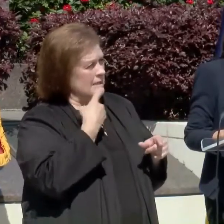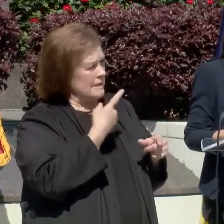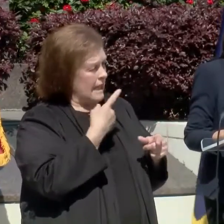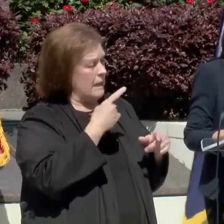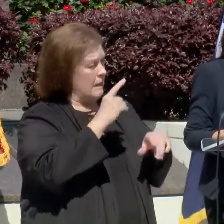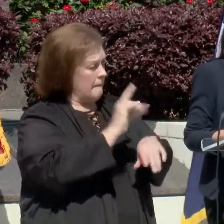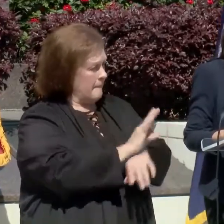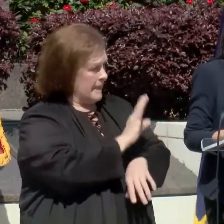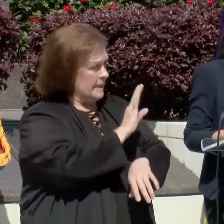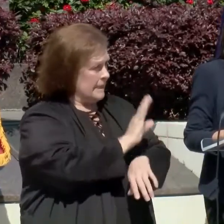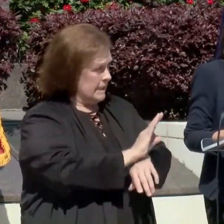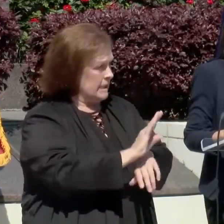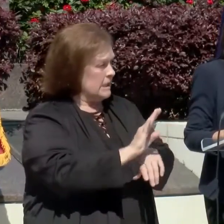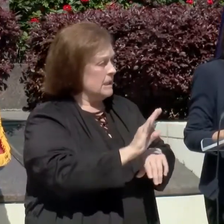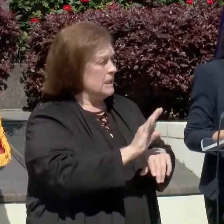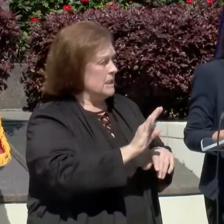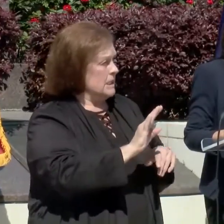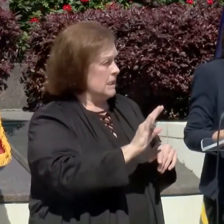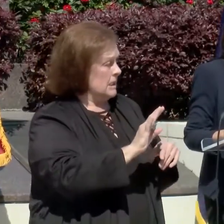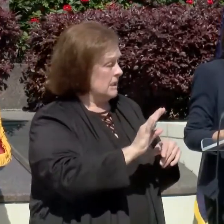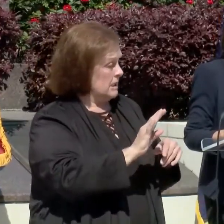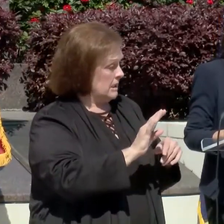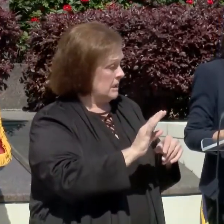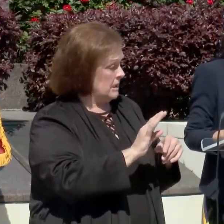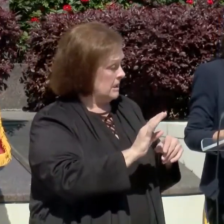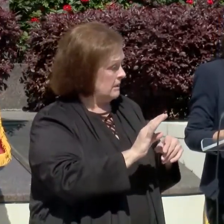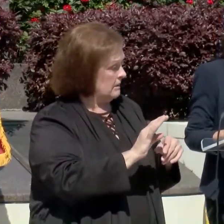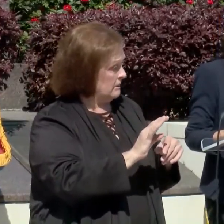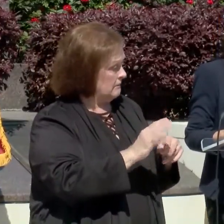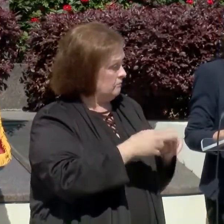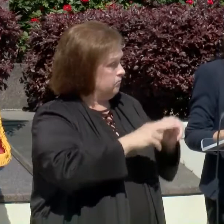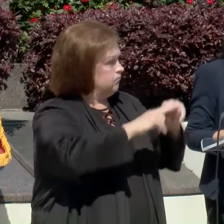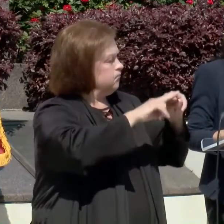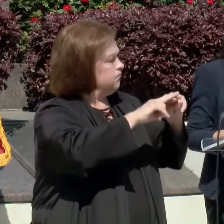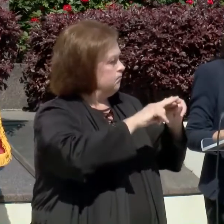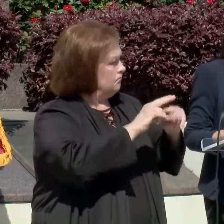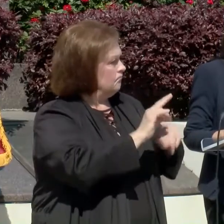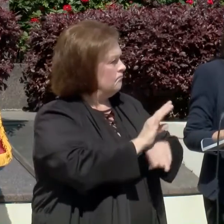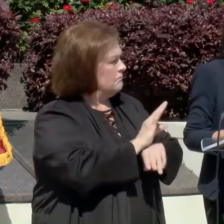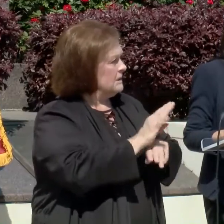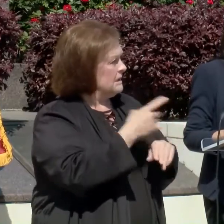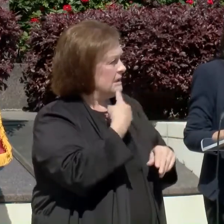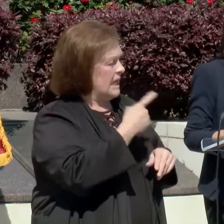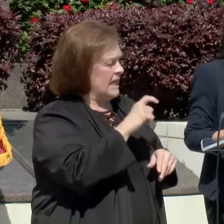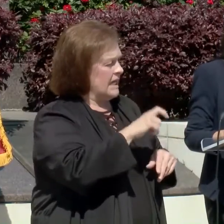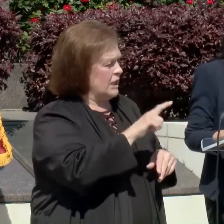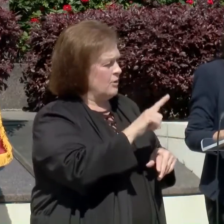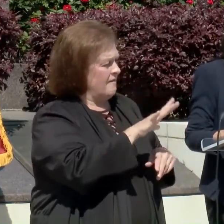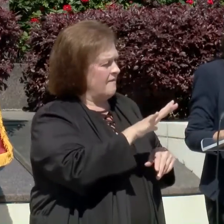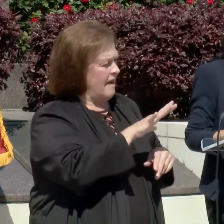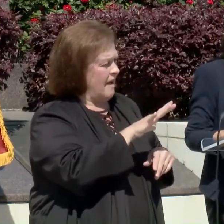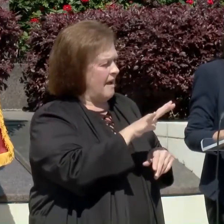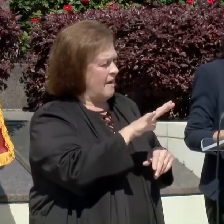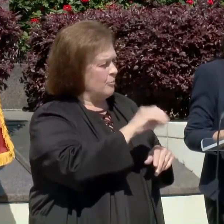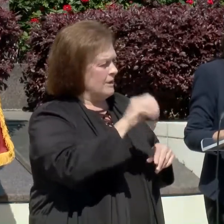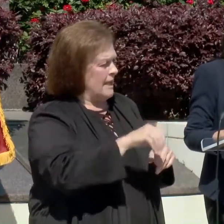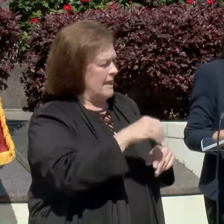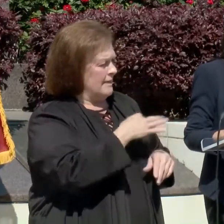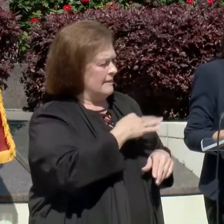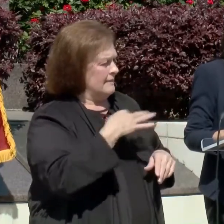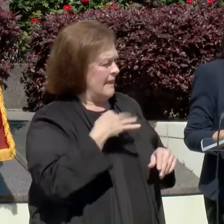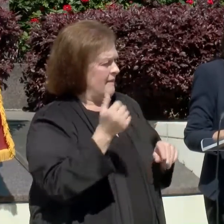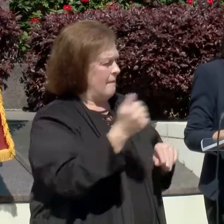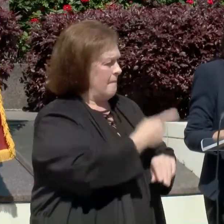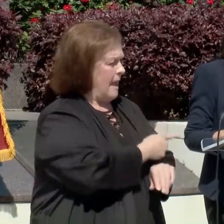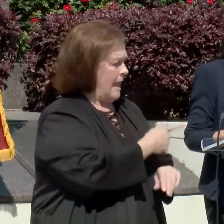are gearing up, especially this weekend, they're super busy. Some restaurants are telling us that they need like 25% of staff back and they're